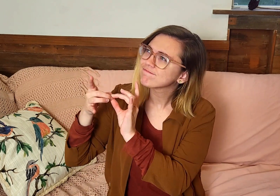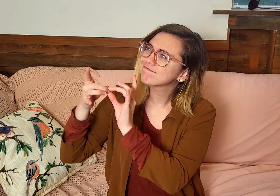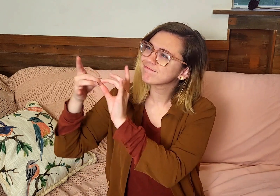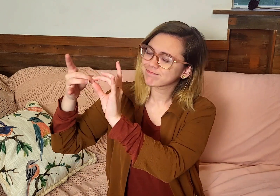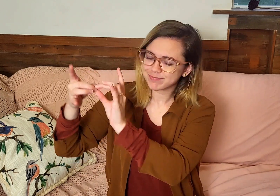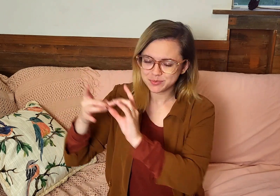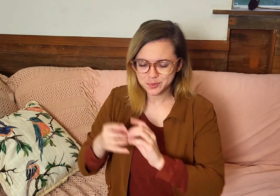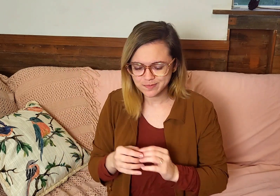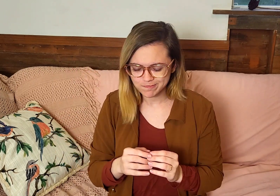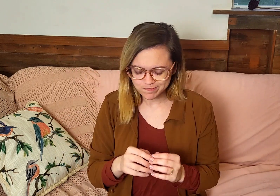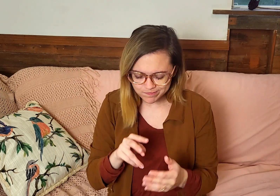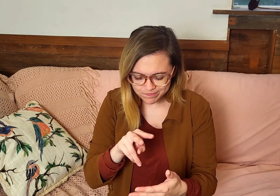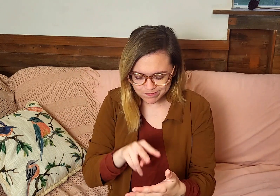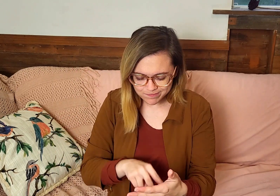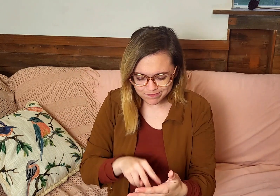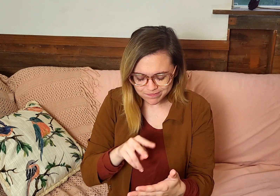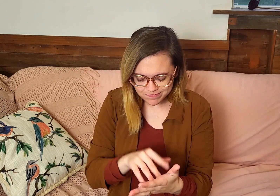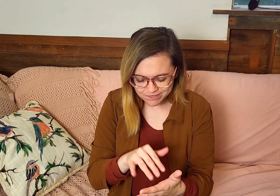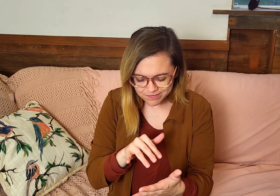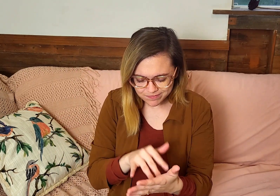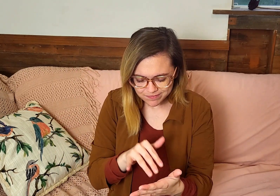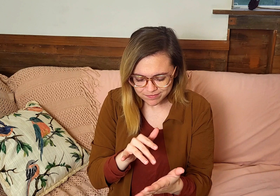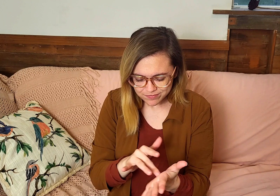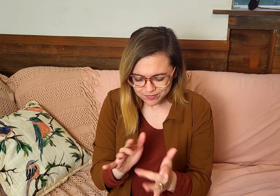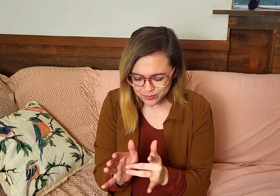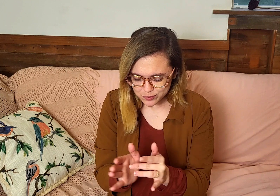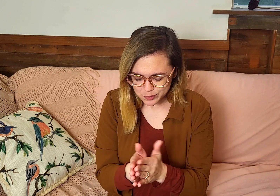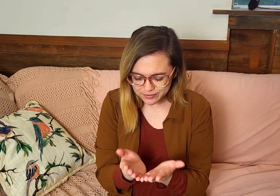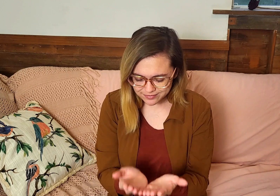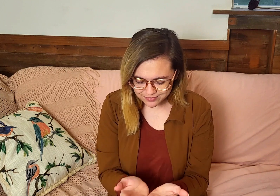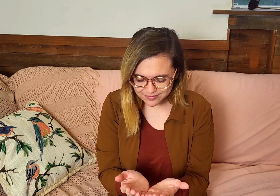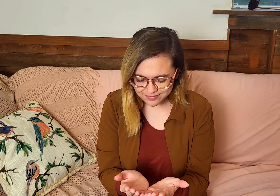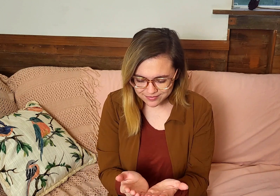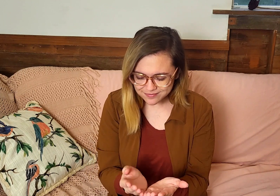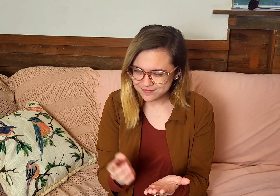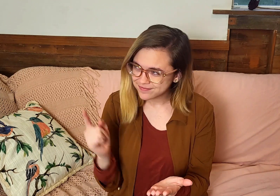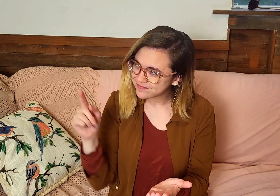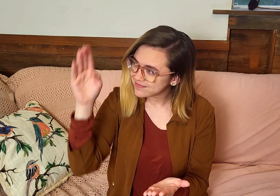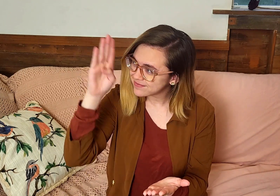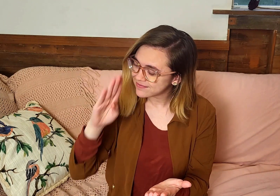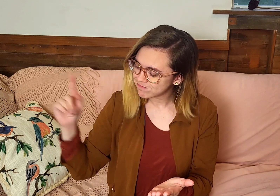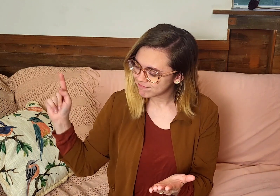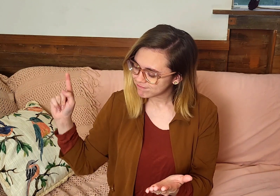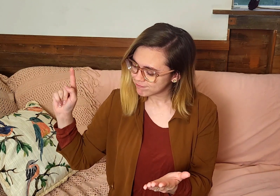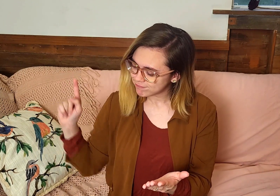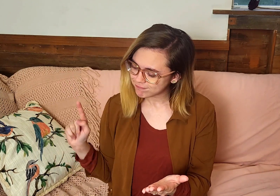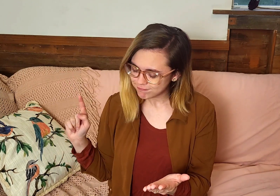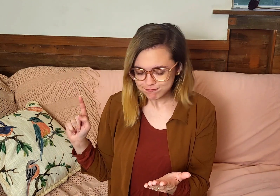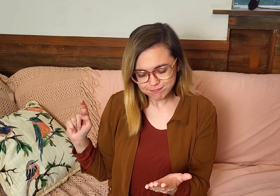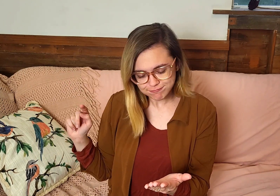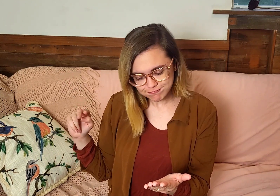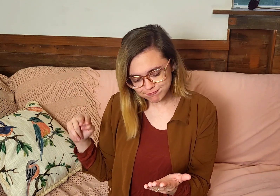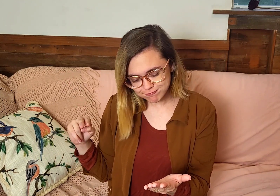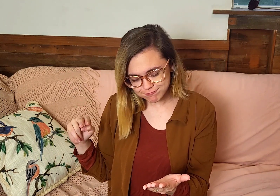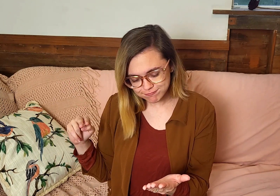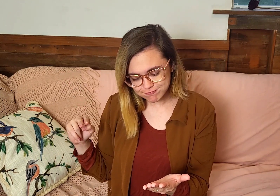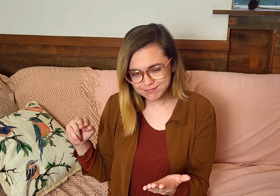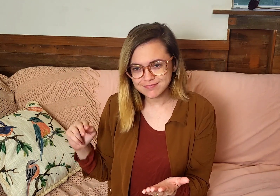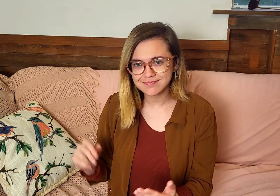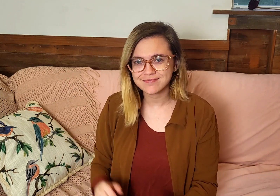God, deepening your relationship as you're reading and studying the Bible. It allows God to enter